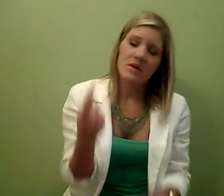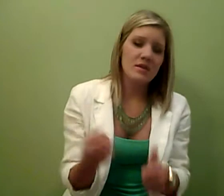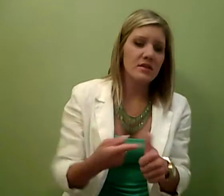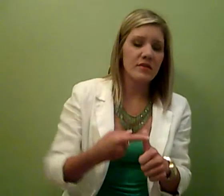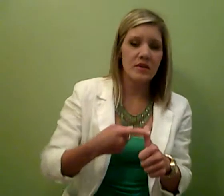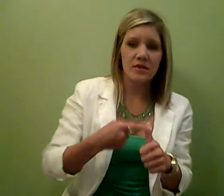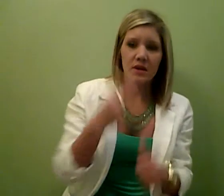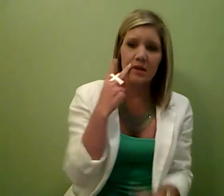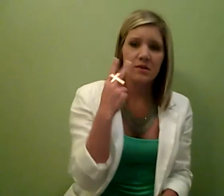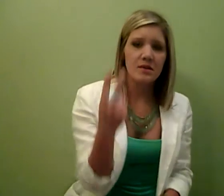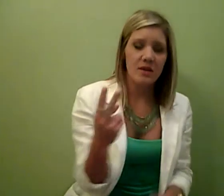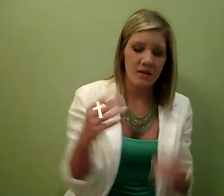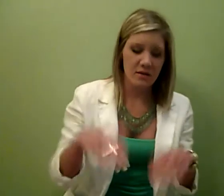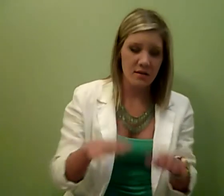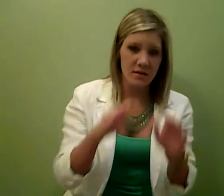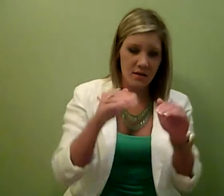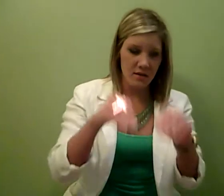was her first time to see the sea